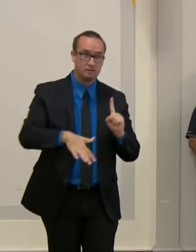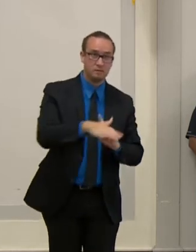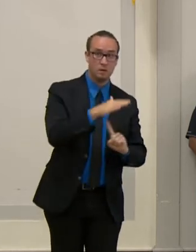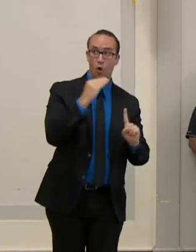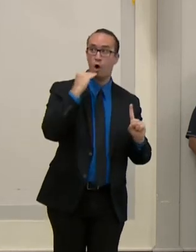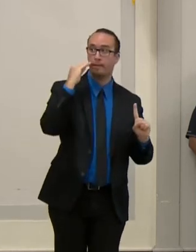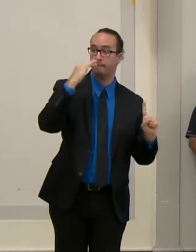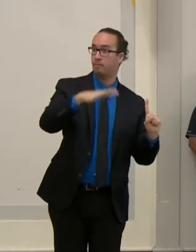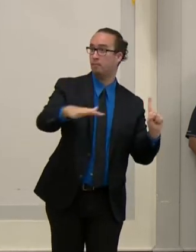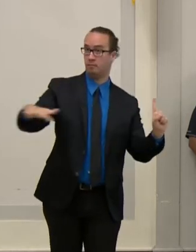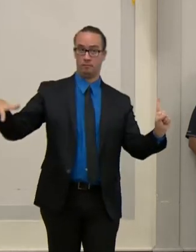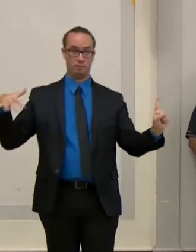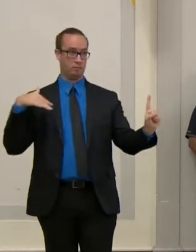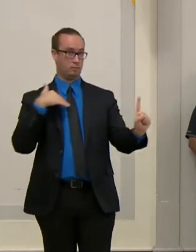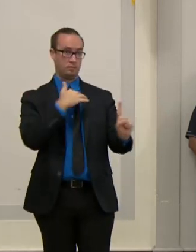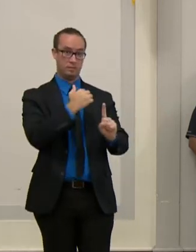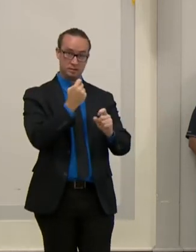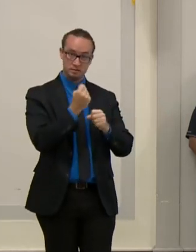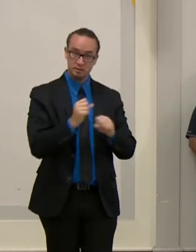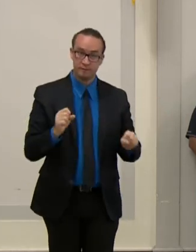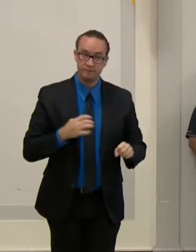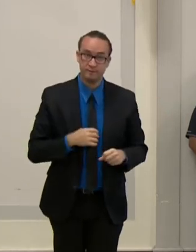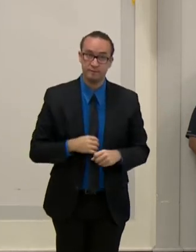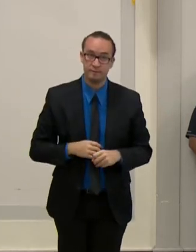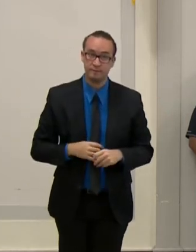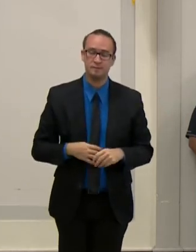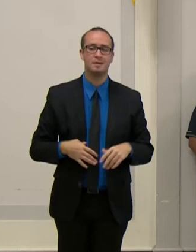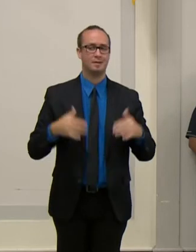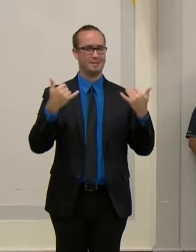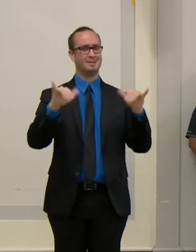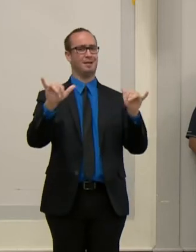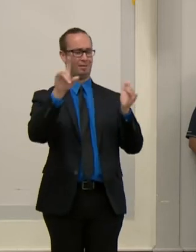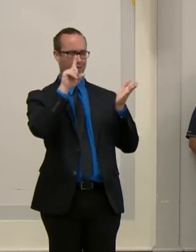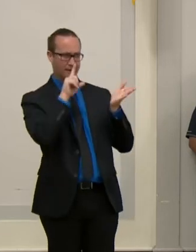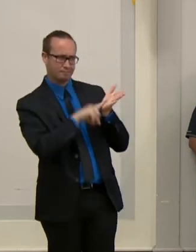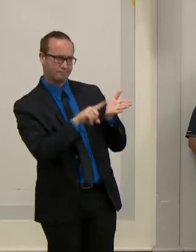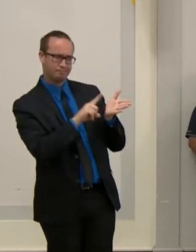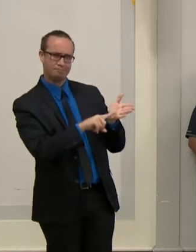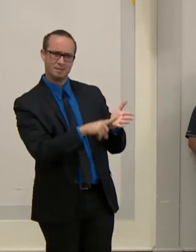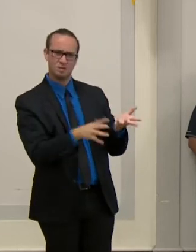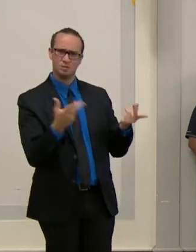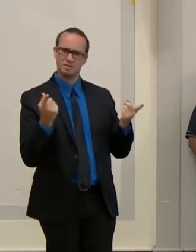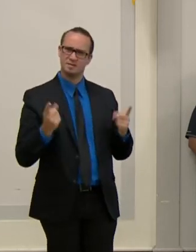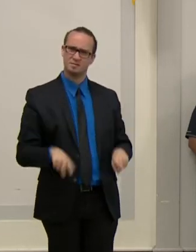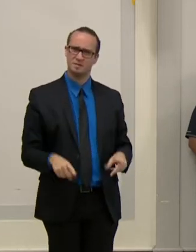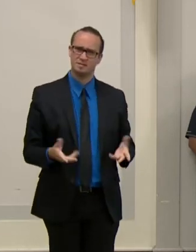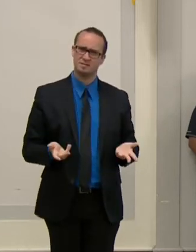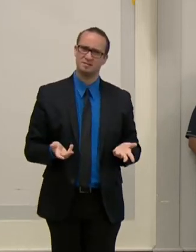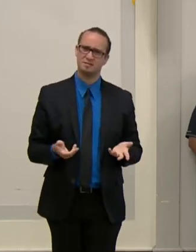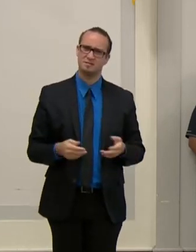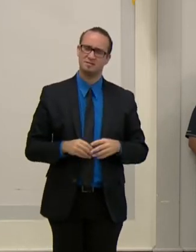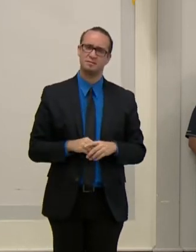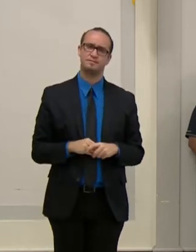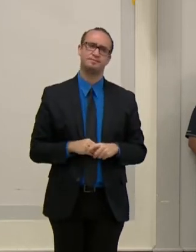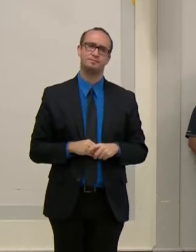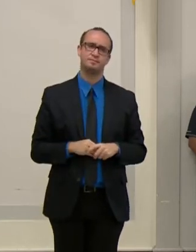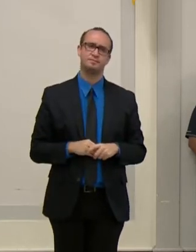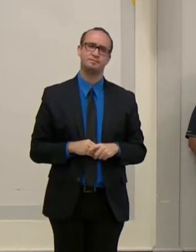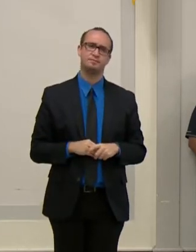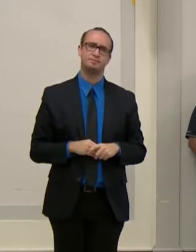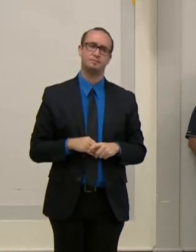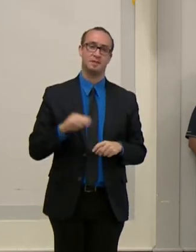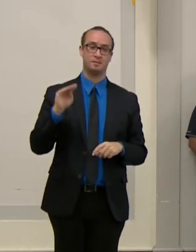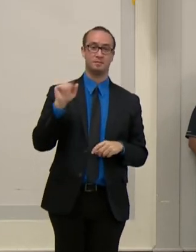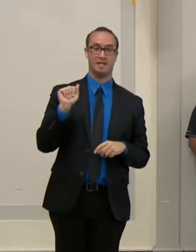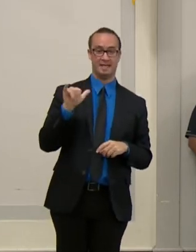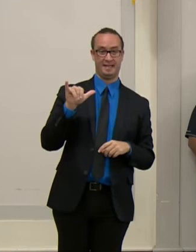call remains under investigation. The Mayor's Office of Emergency Management has been on the scene since August 10th,